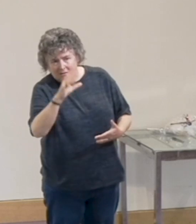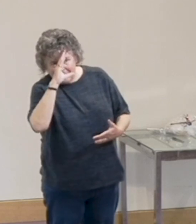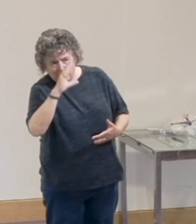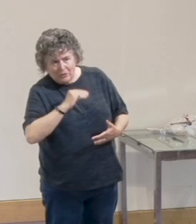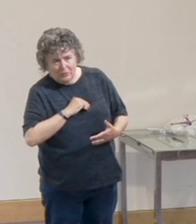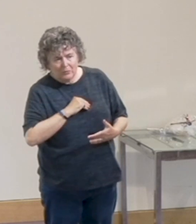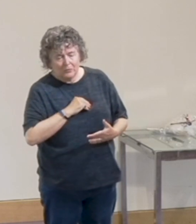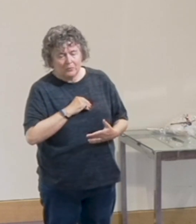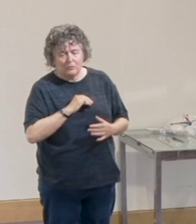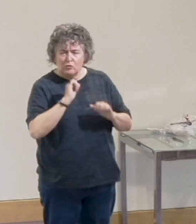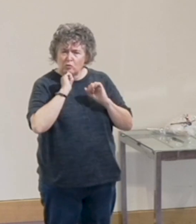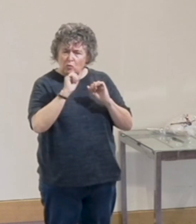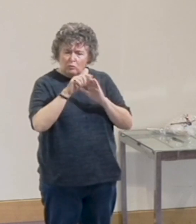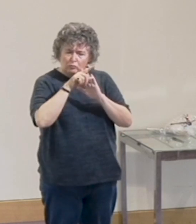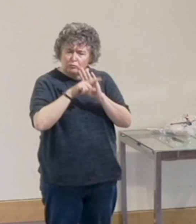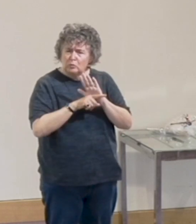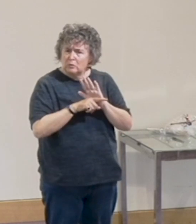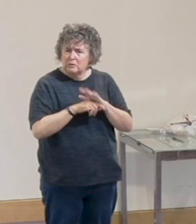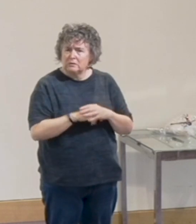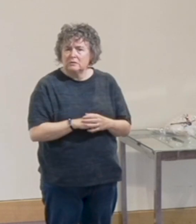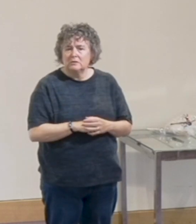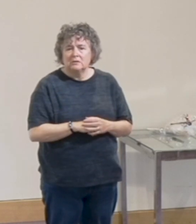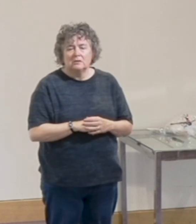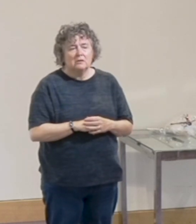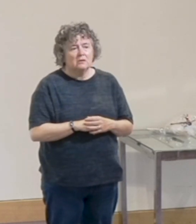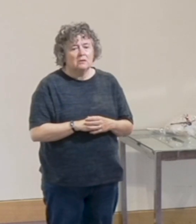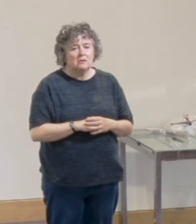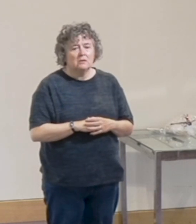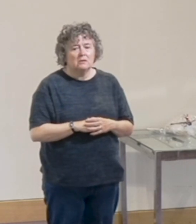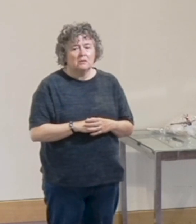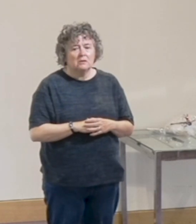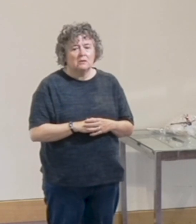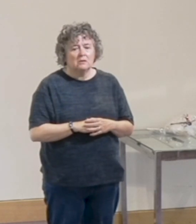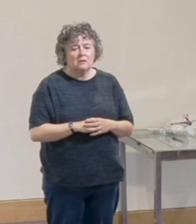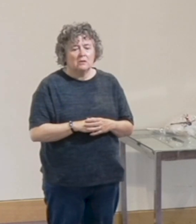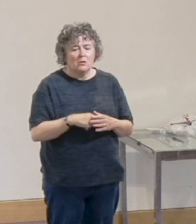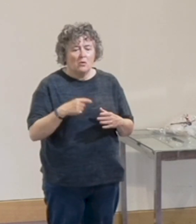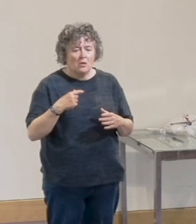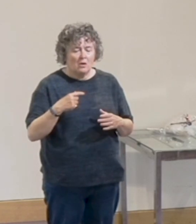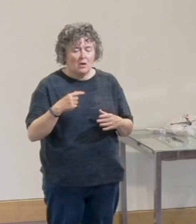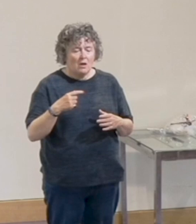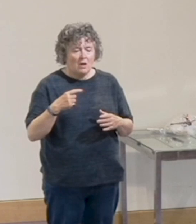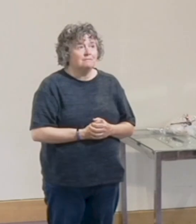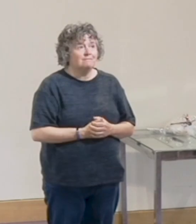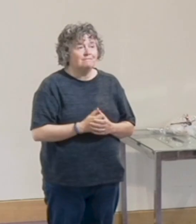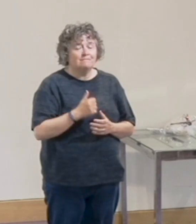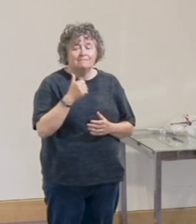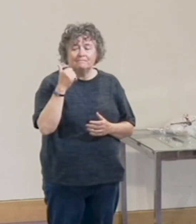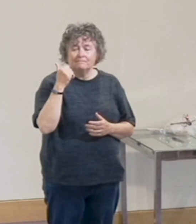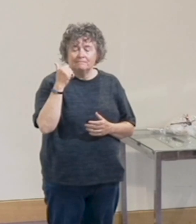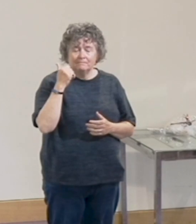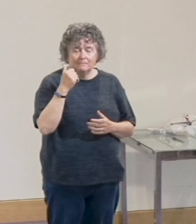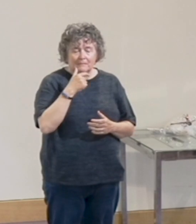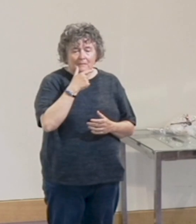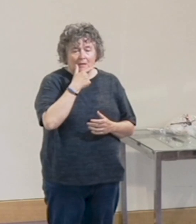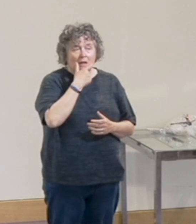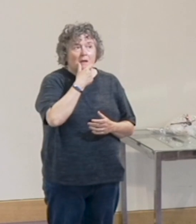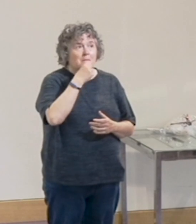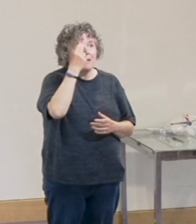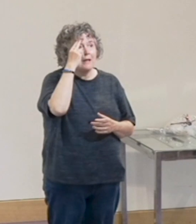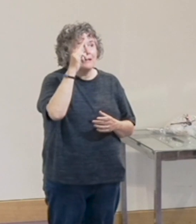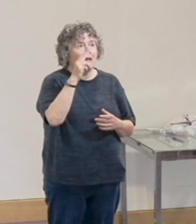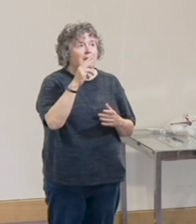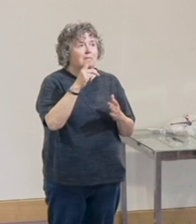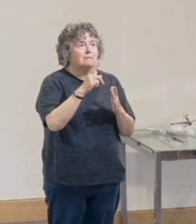it'd be good to hear what your rule of life is. We, while I was looking this up, I found a guy called Jordan P.